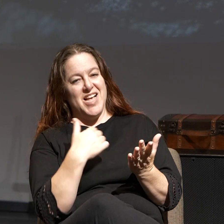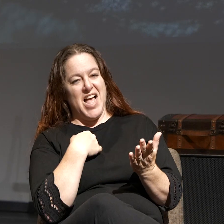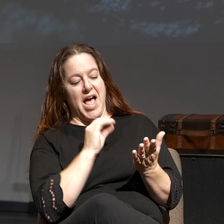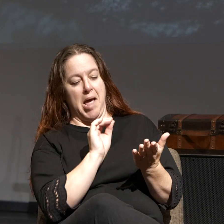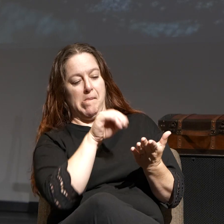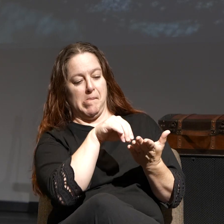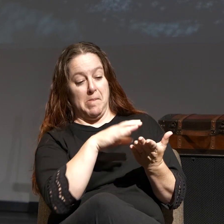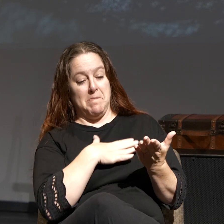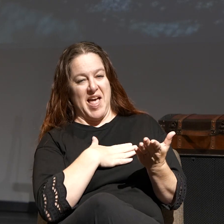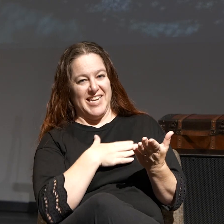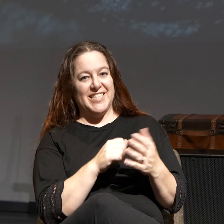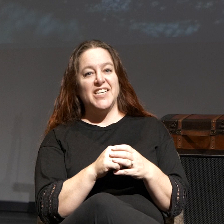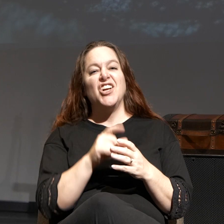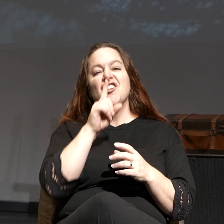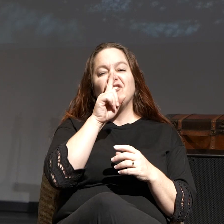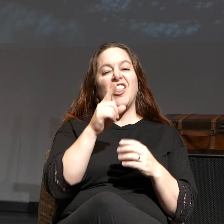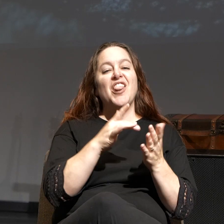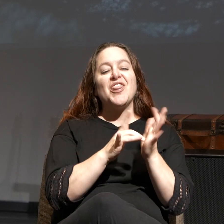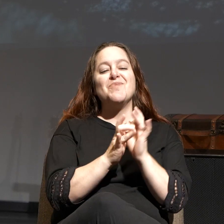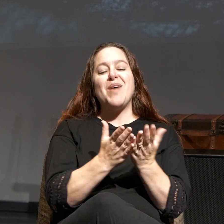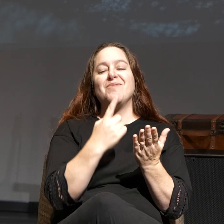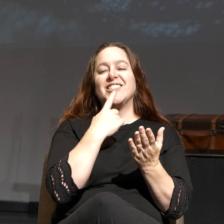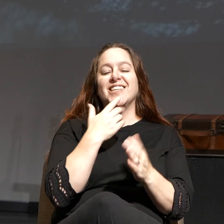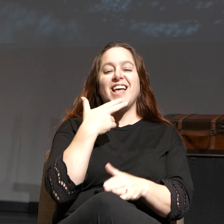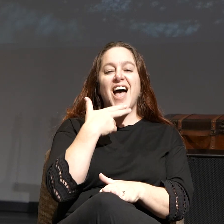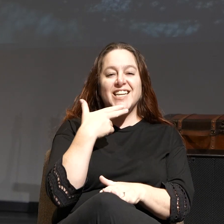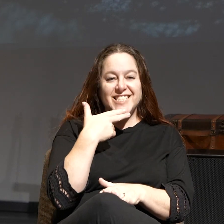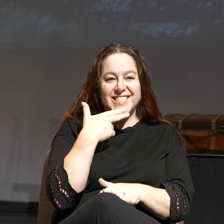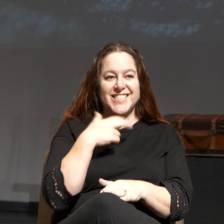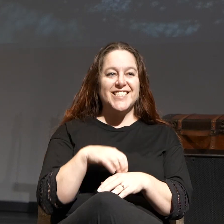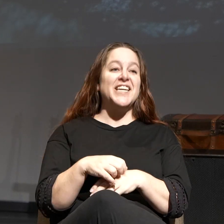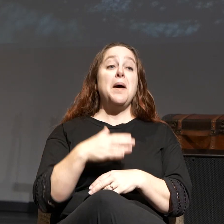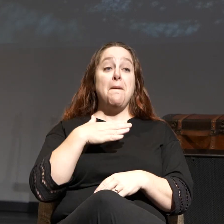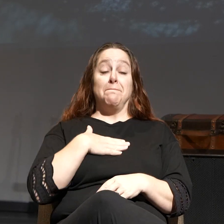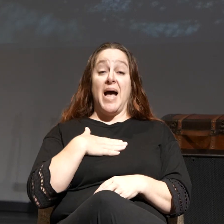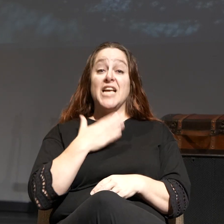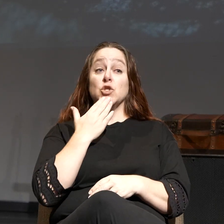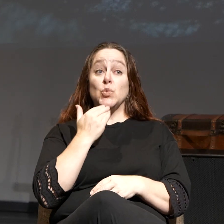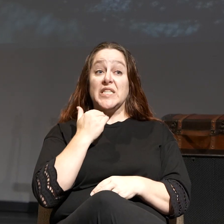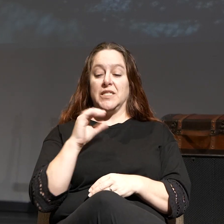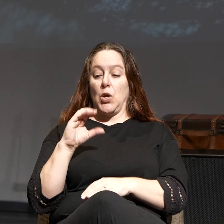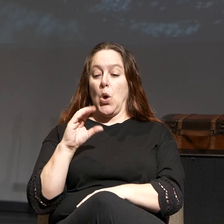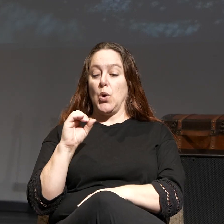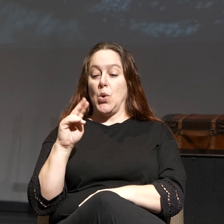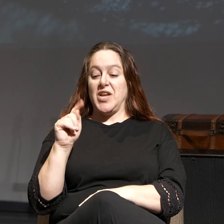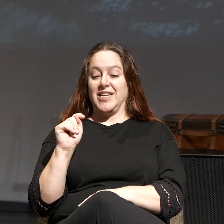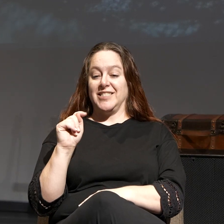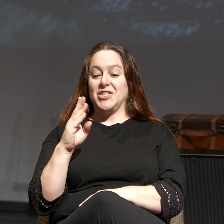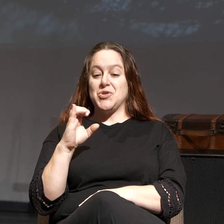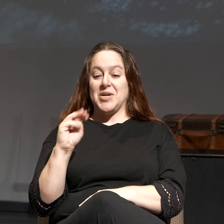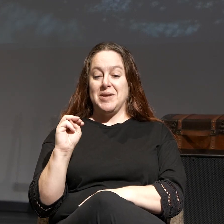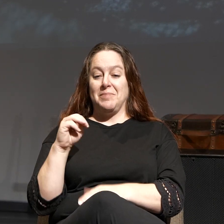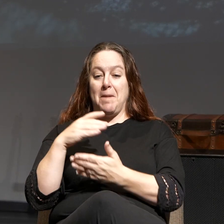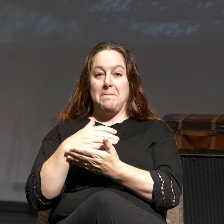own…actually, honey. I don't think that was their sweetener in those days. My sweetener is coconut cream pie, okay?